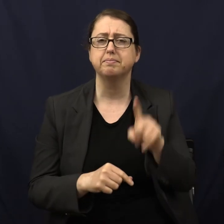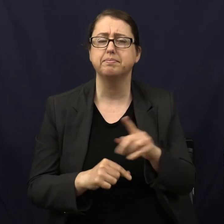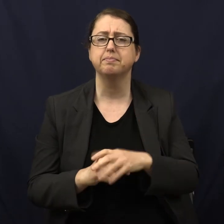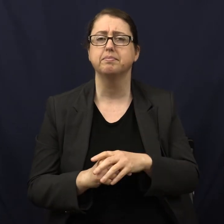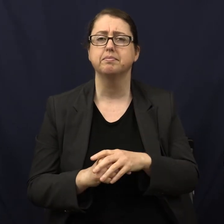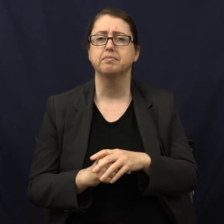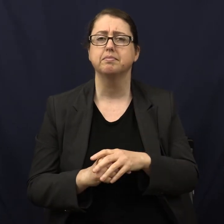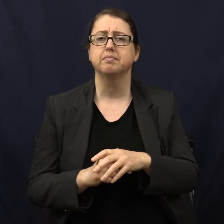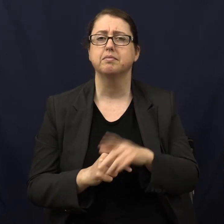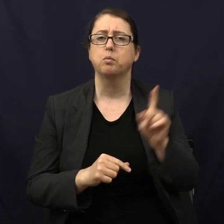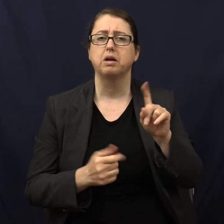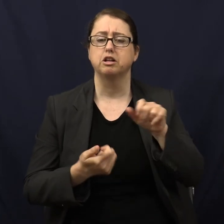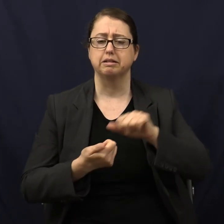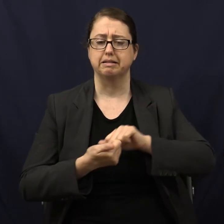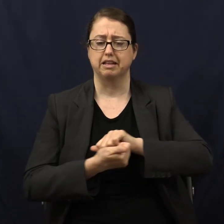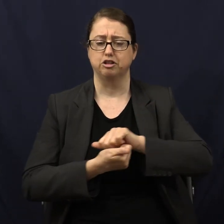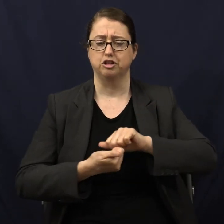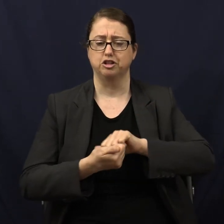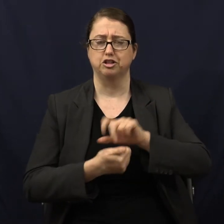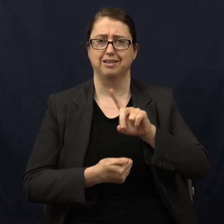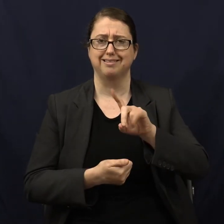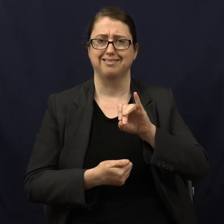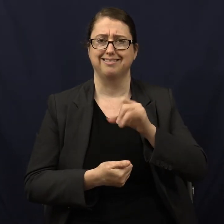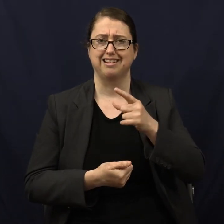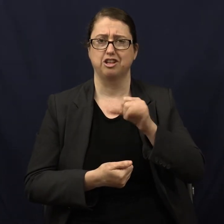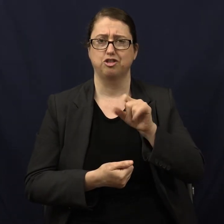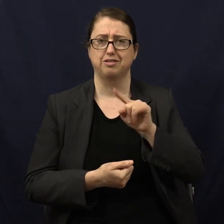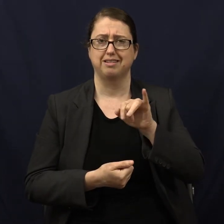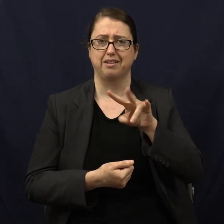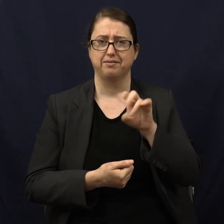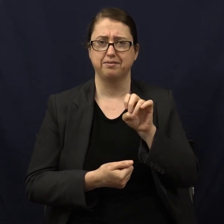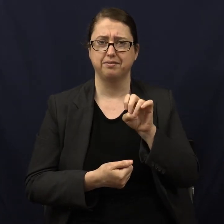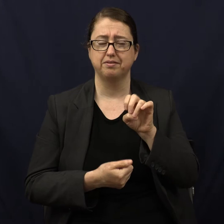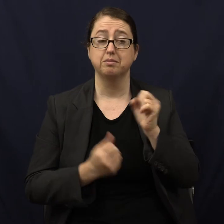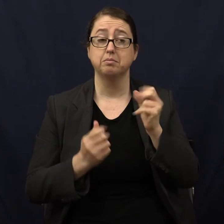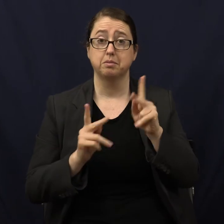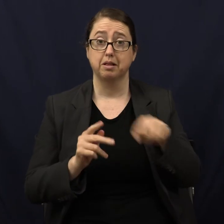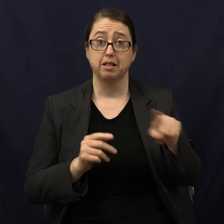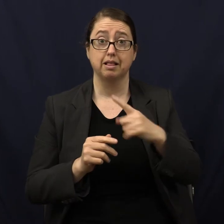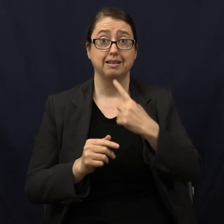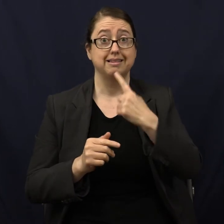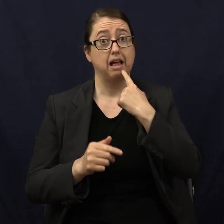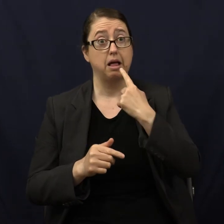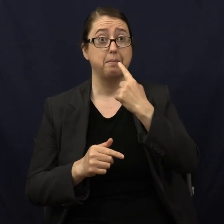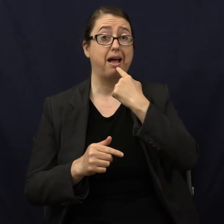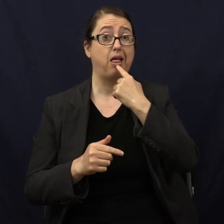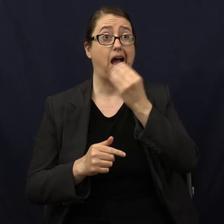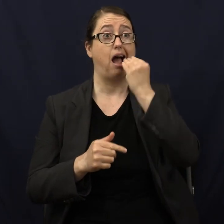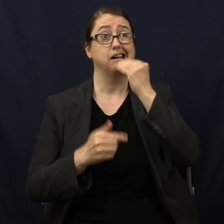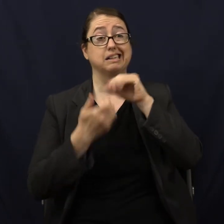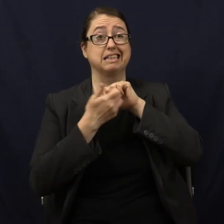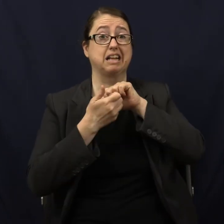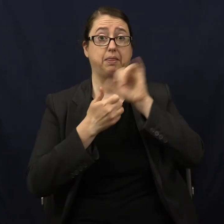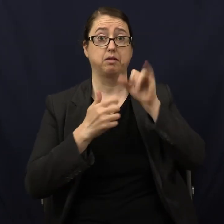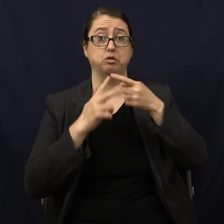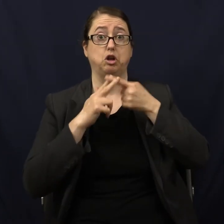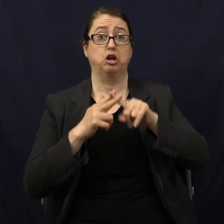digestion begin? Everyone says in the mouth, I'm going to prove you it's not true. Are you ready?